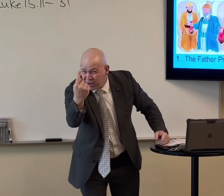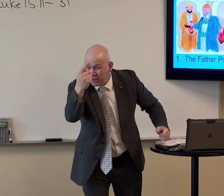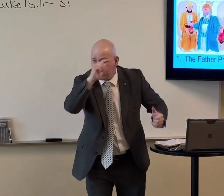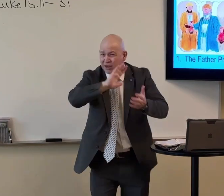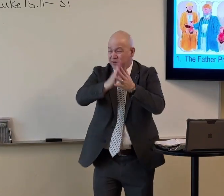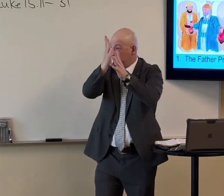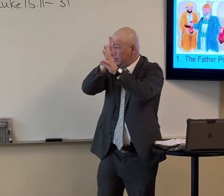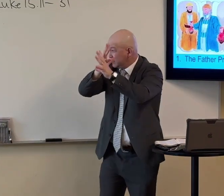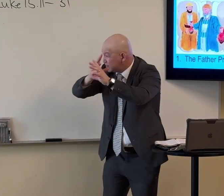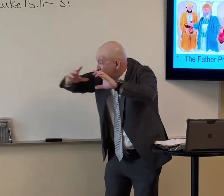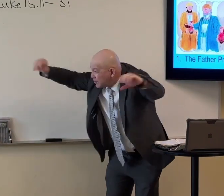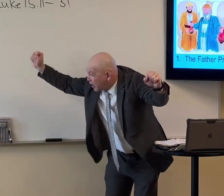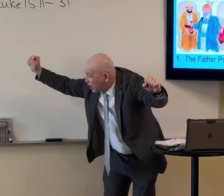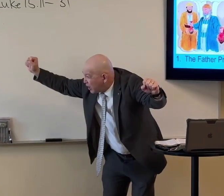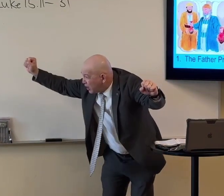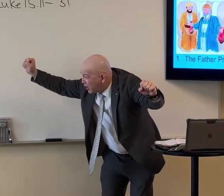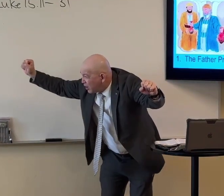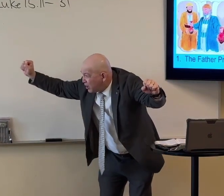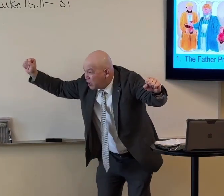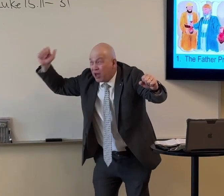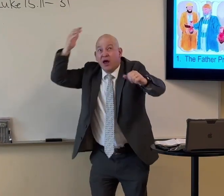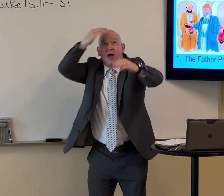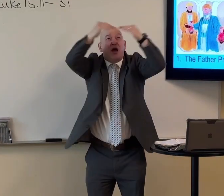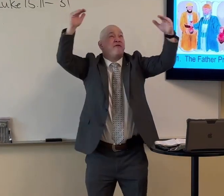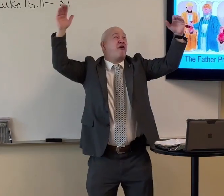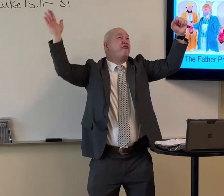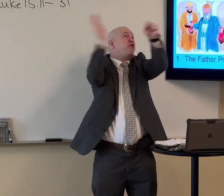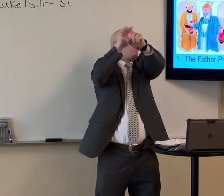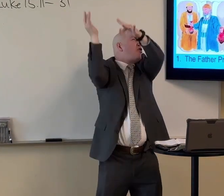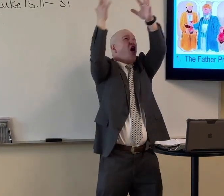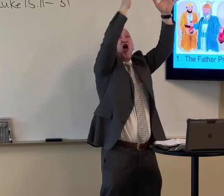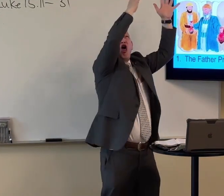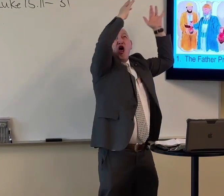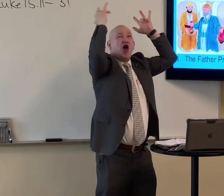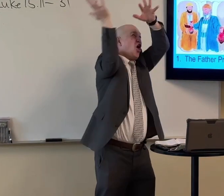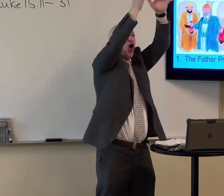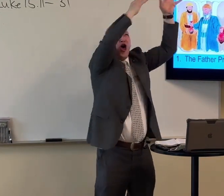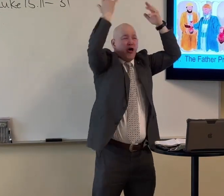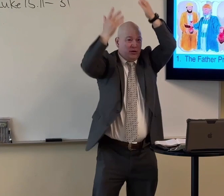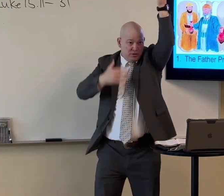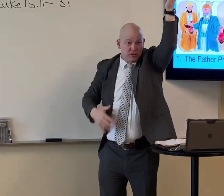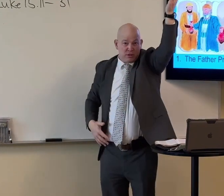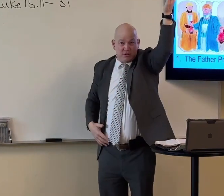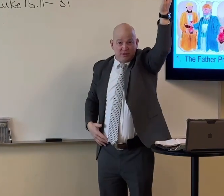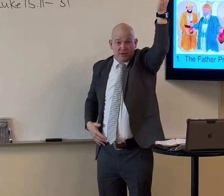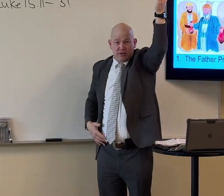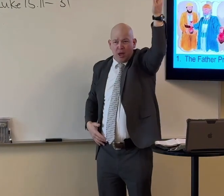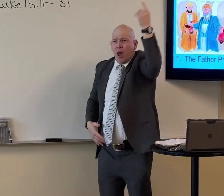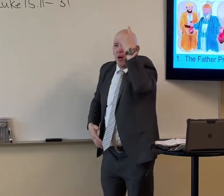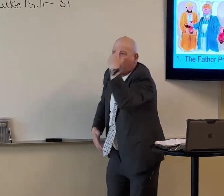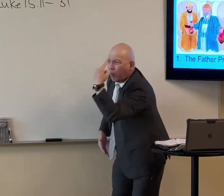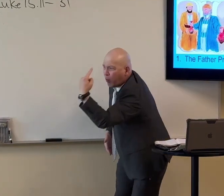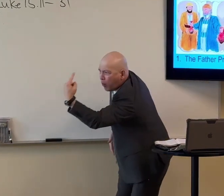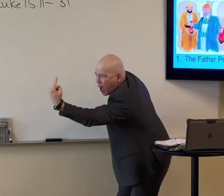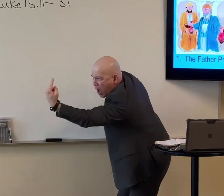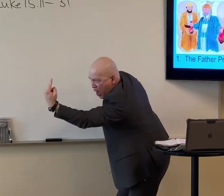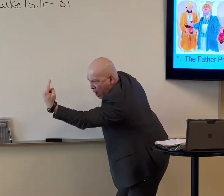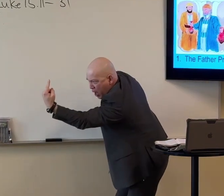If one salvation, at every salvation, heaven is full. If just one